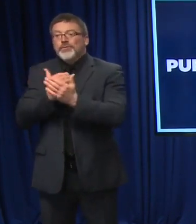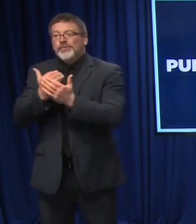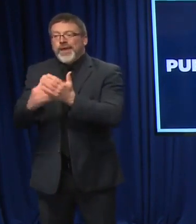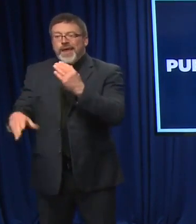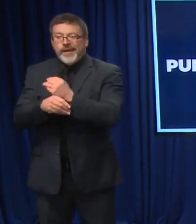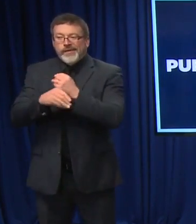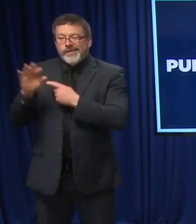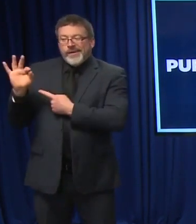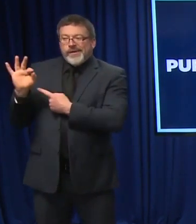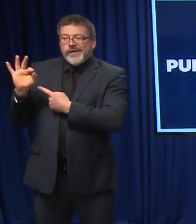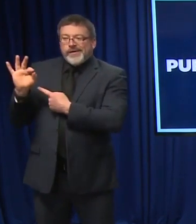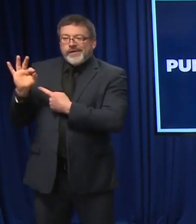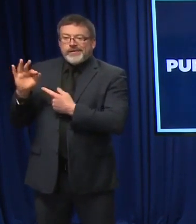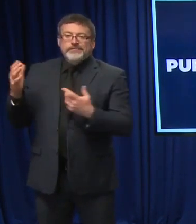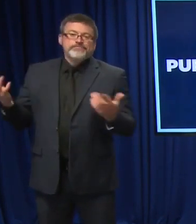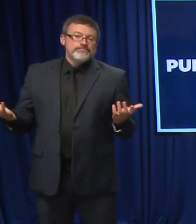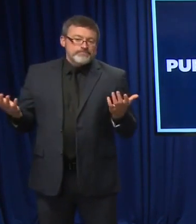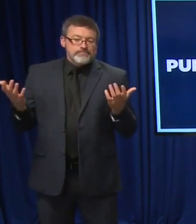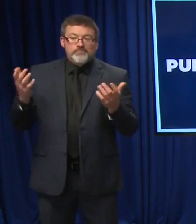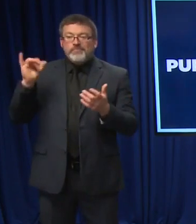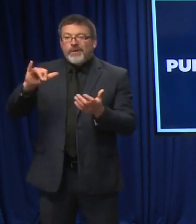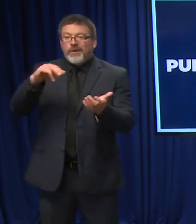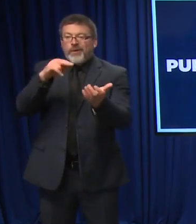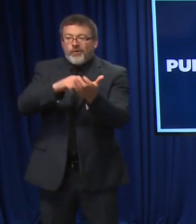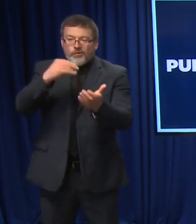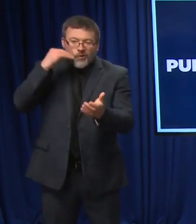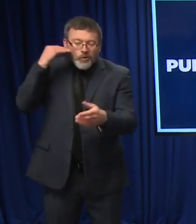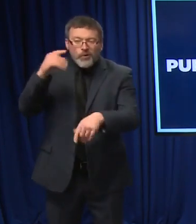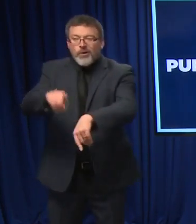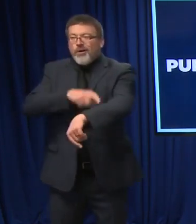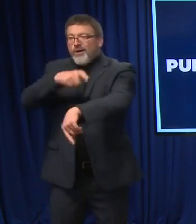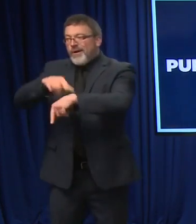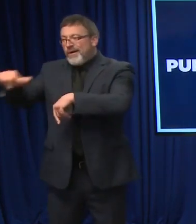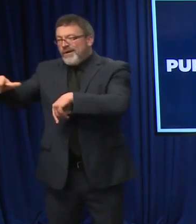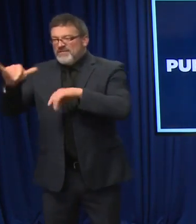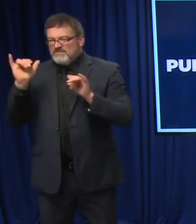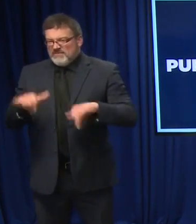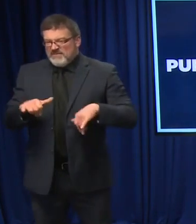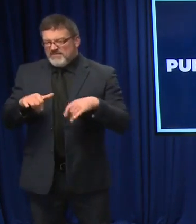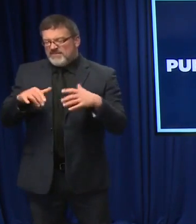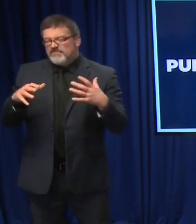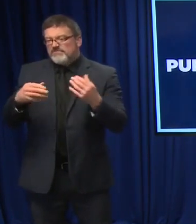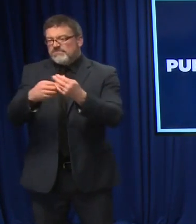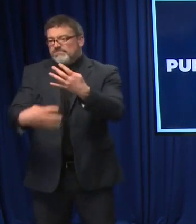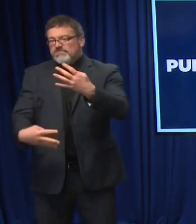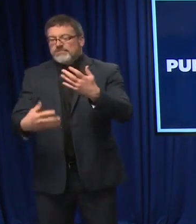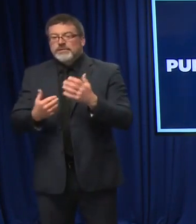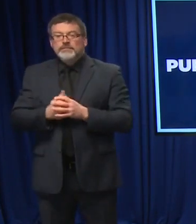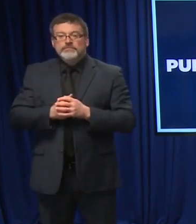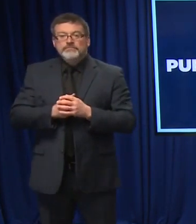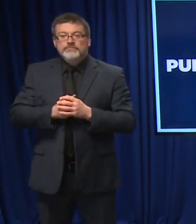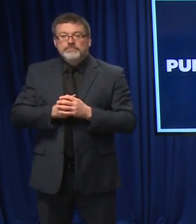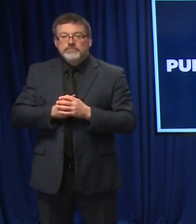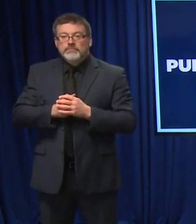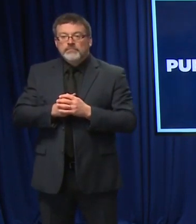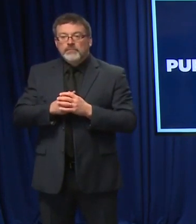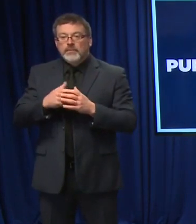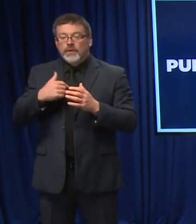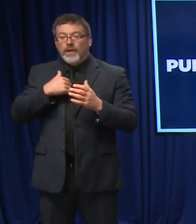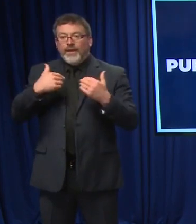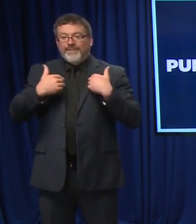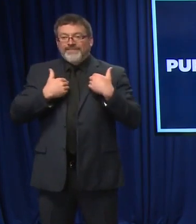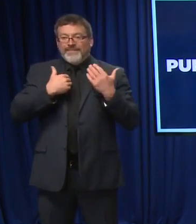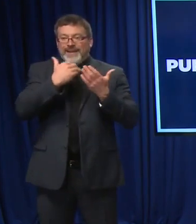in long-term care and other institutional settings. We are going to release a list after the press conference